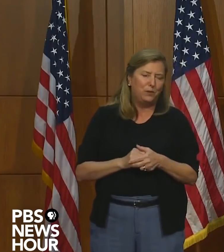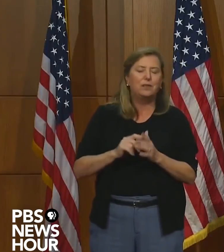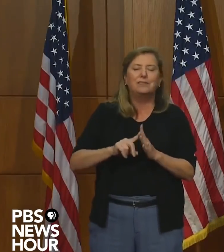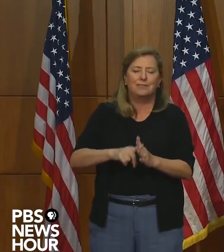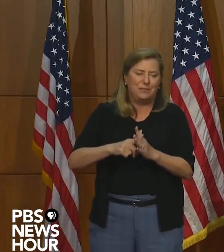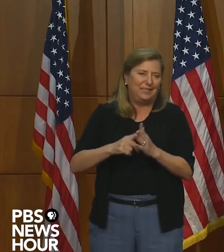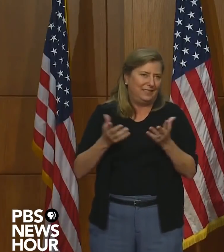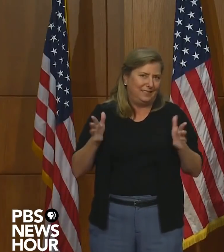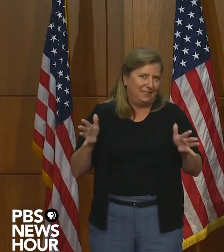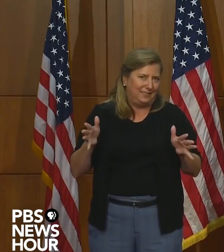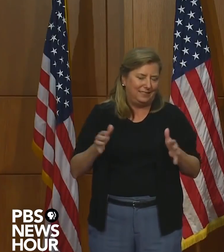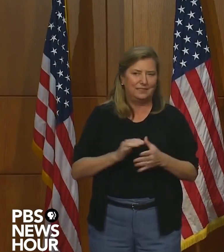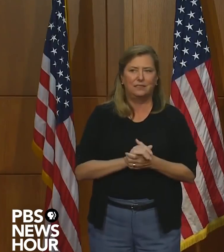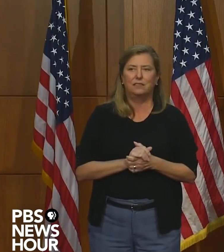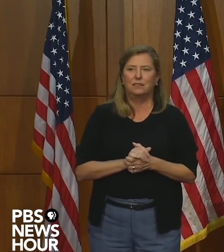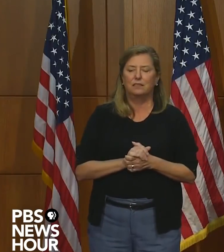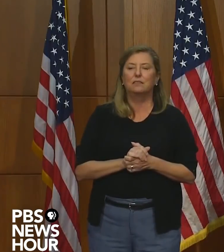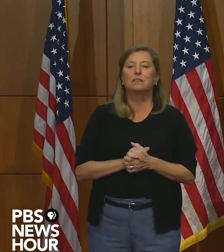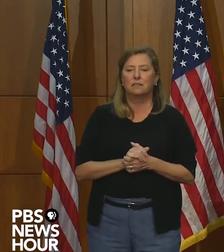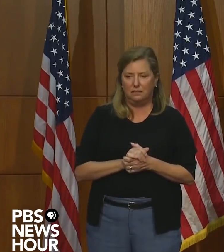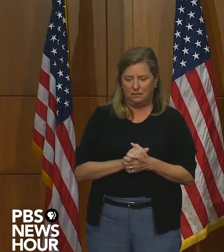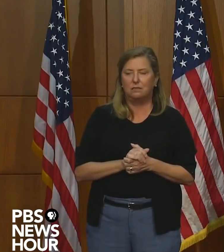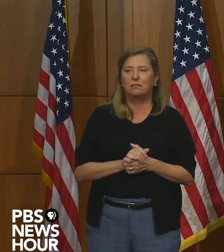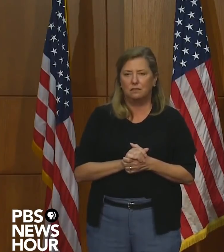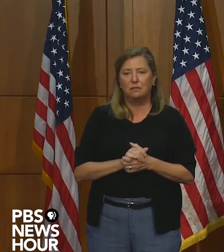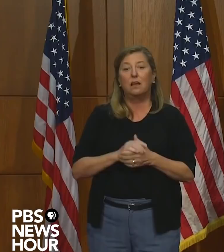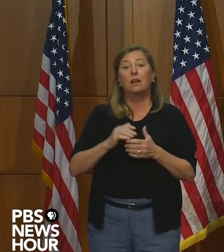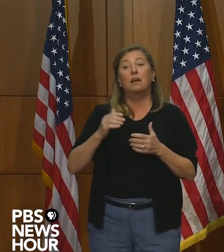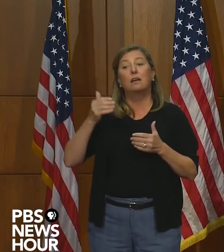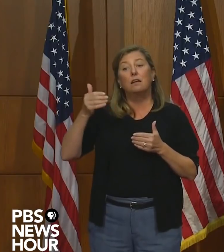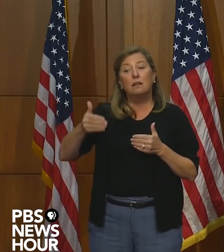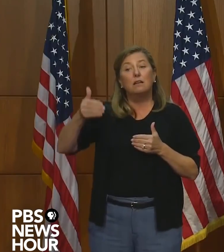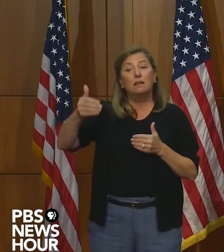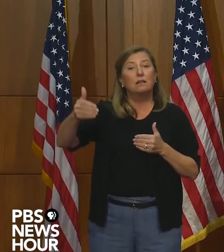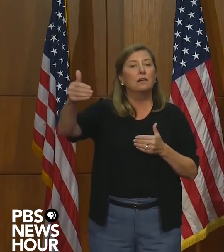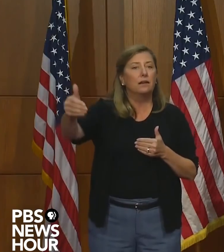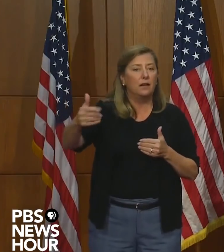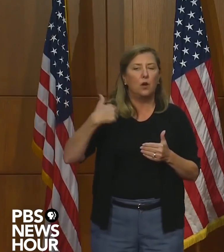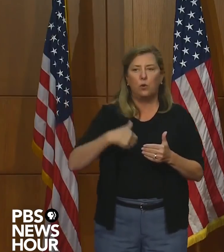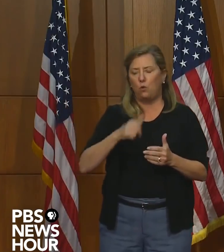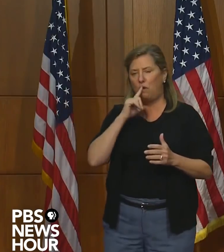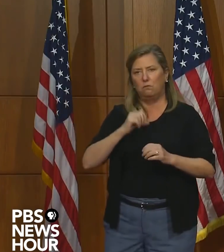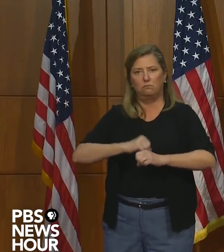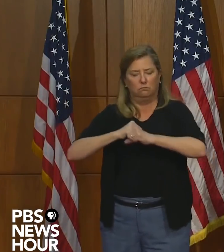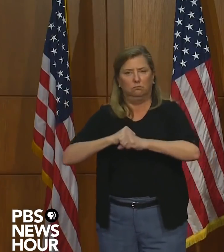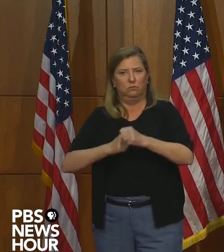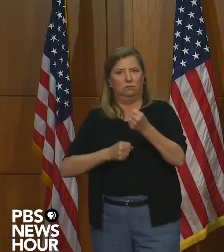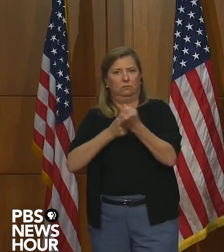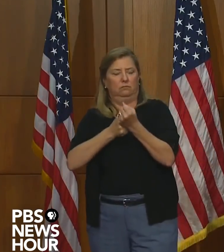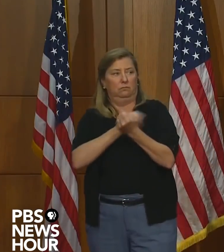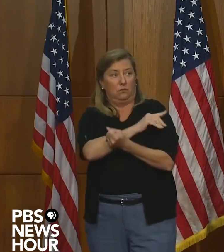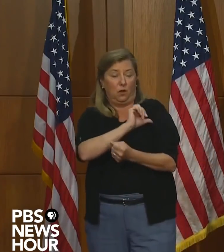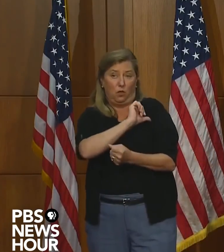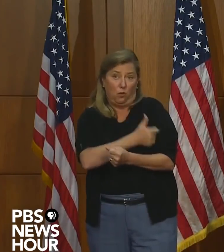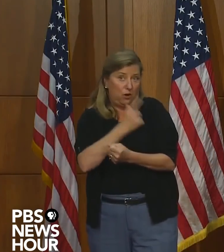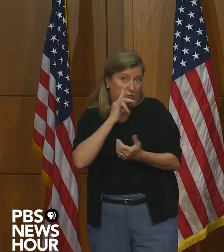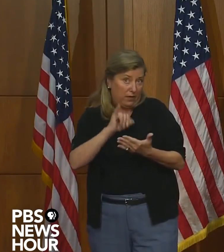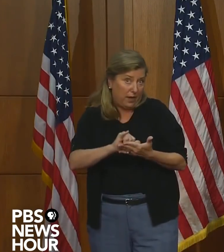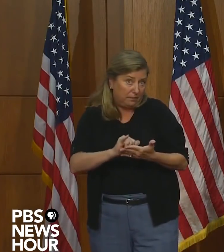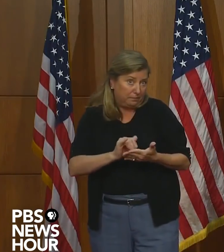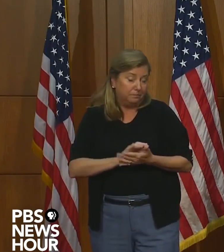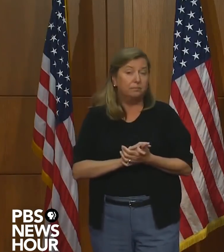is only the beginning. There will be several other stages of this process by which we will vigorously defend the governor's authority to do this.